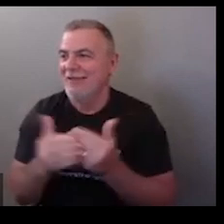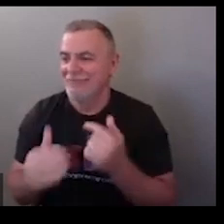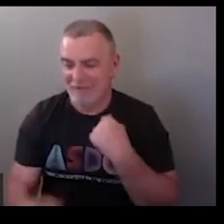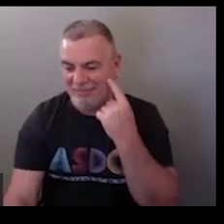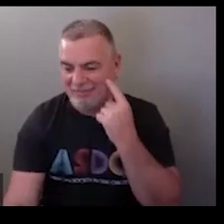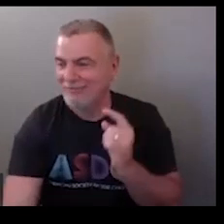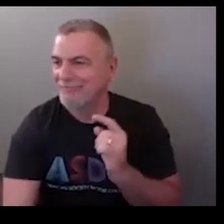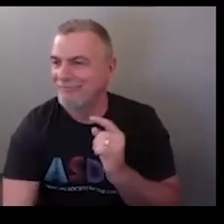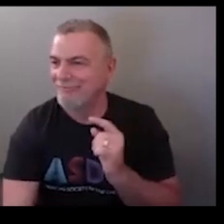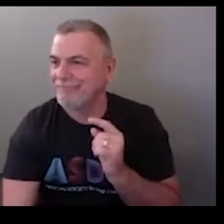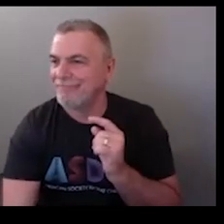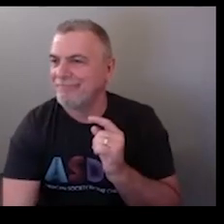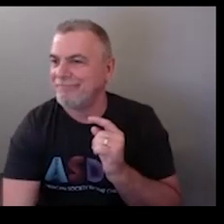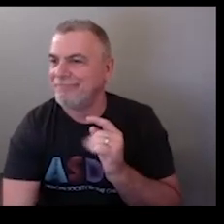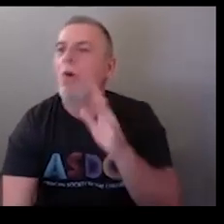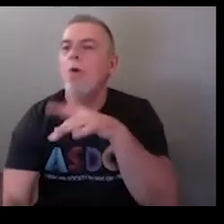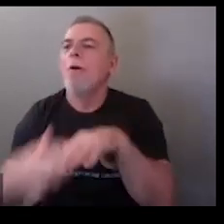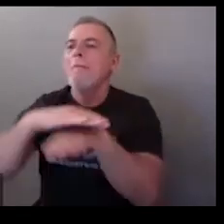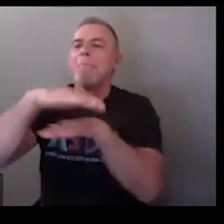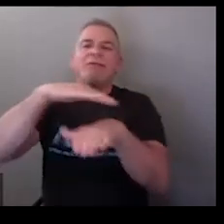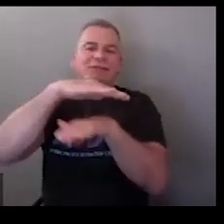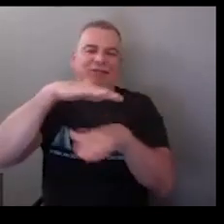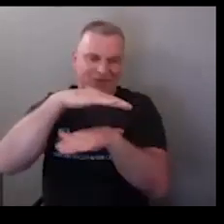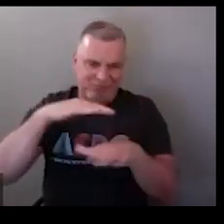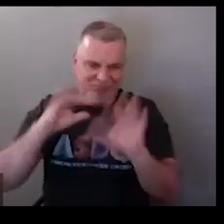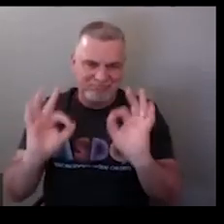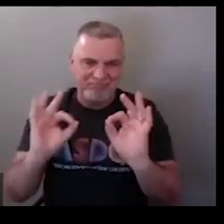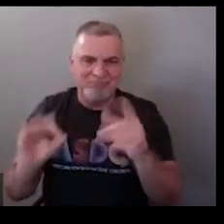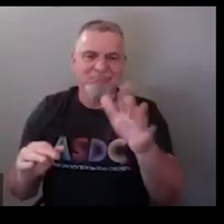okay let me double check that could be oh okay